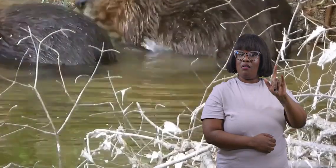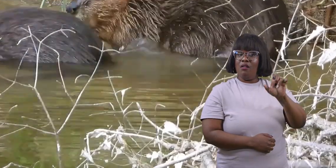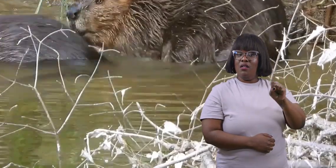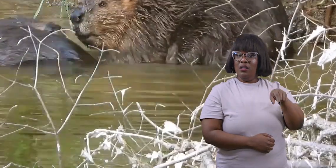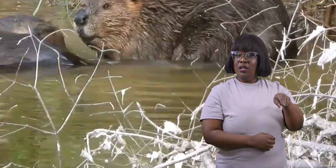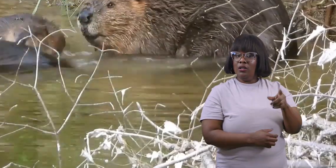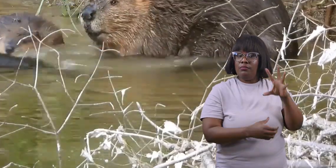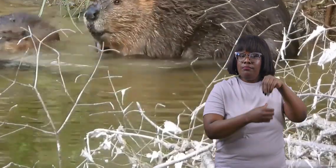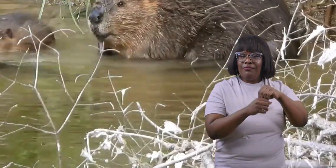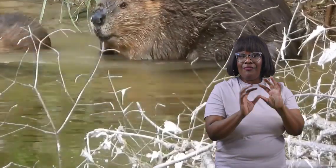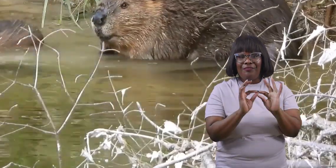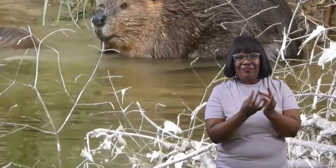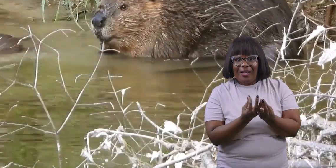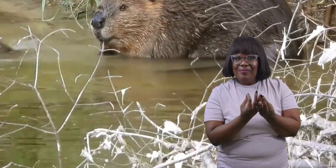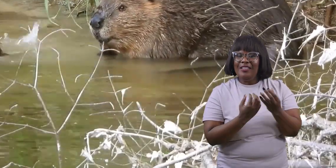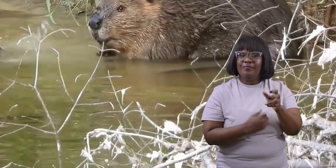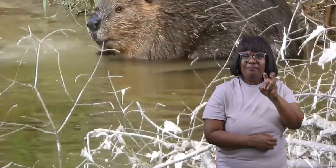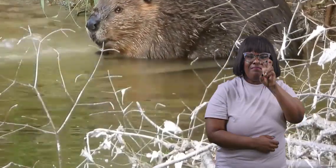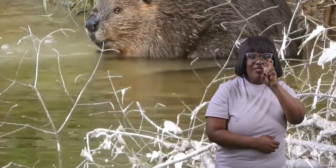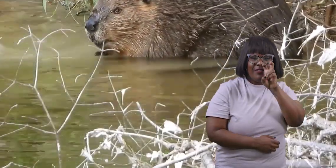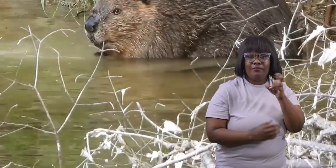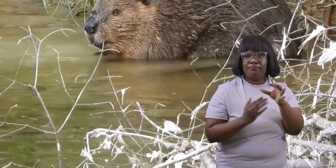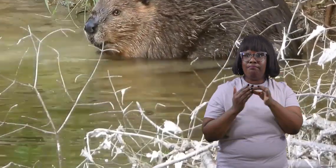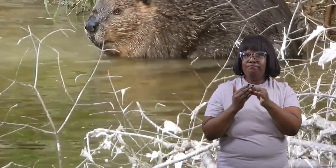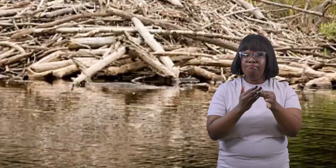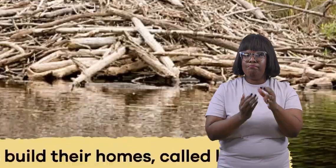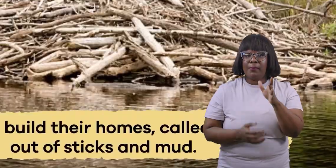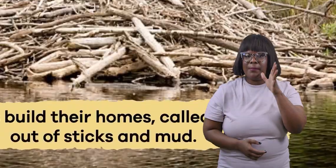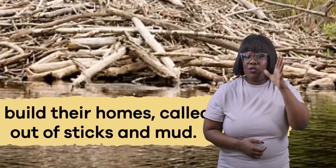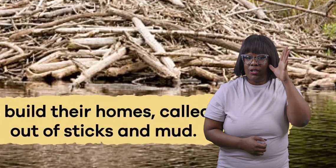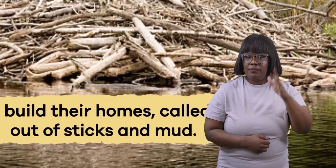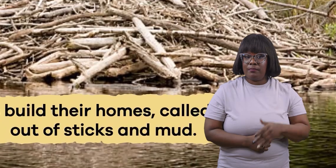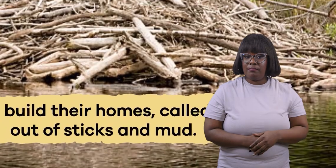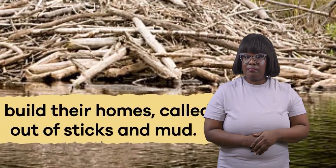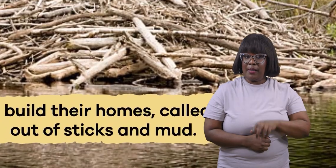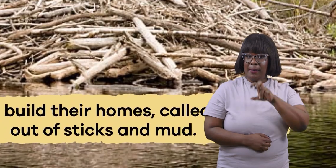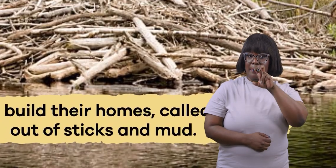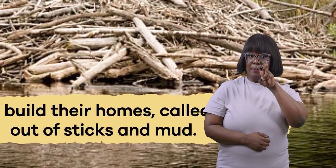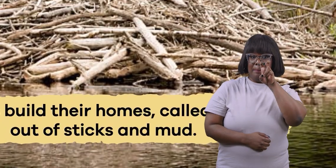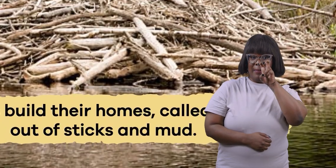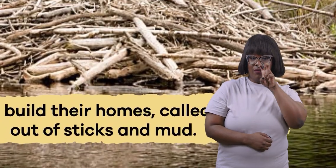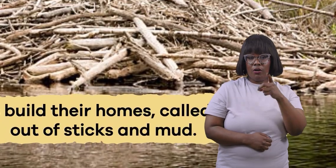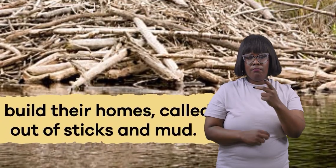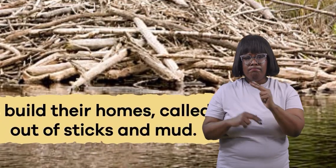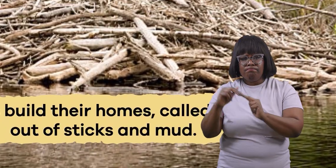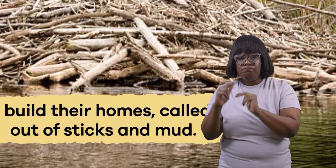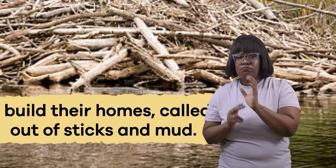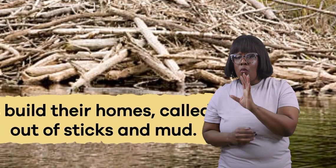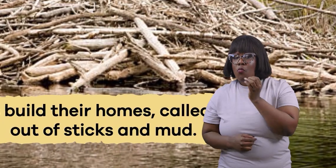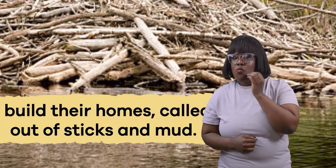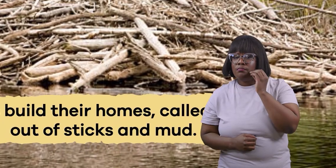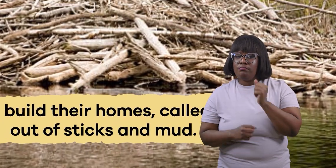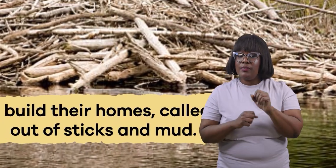include a family of beavers led by the parents beavers build their homes called lodges out of sticks and mud